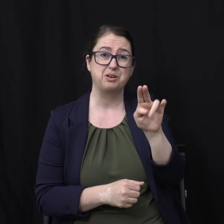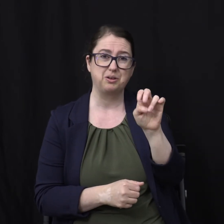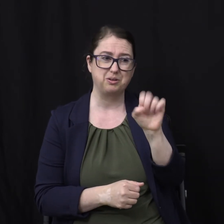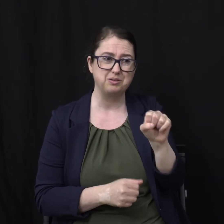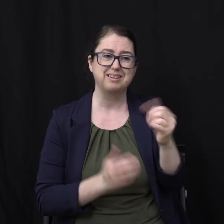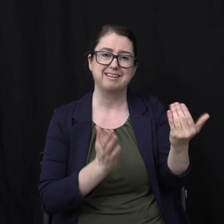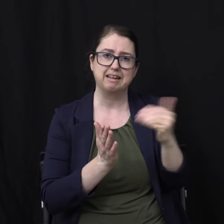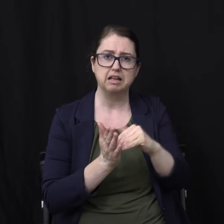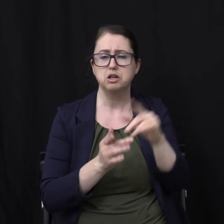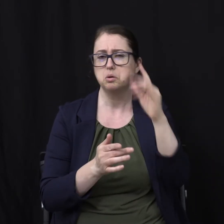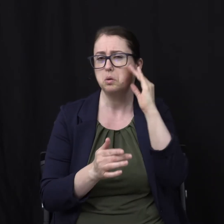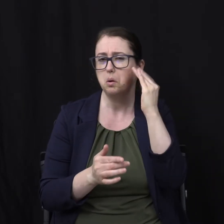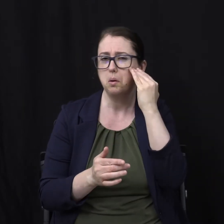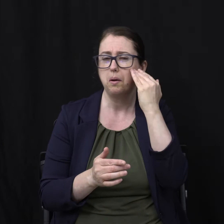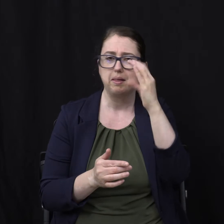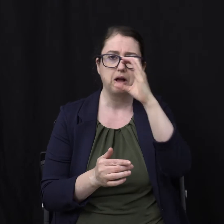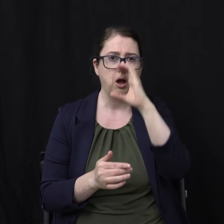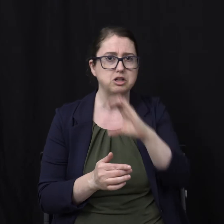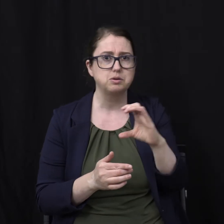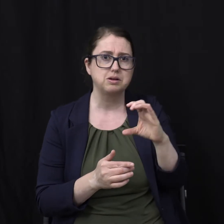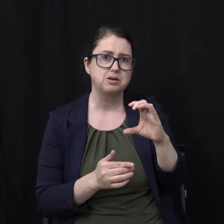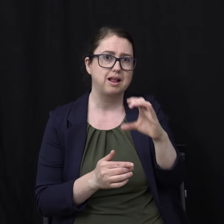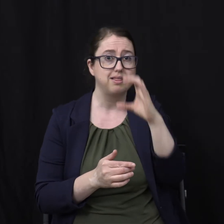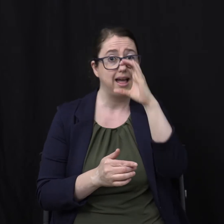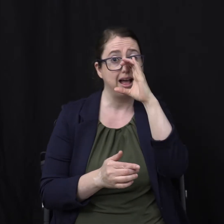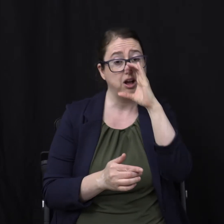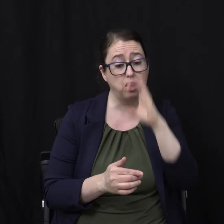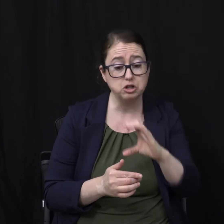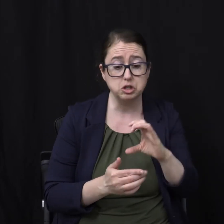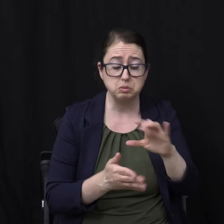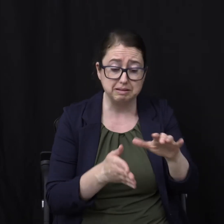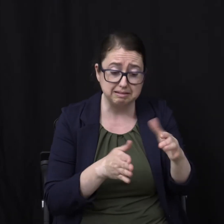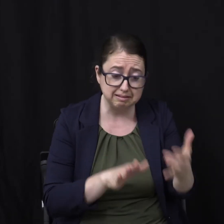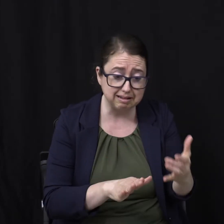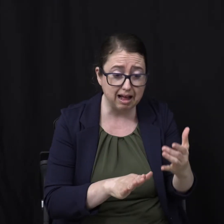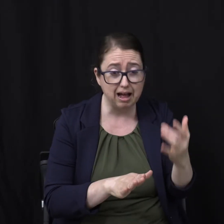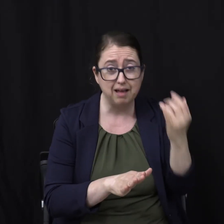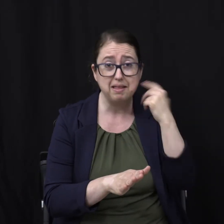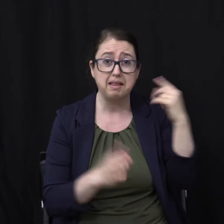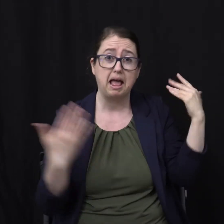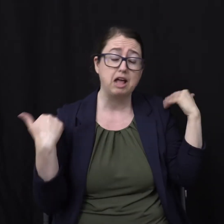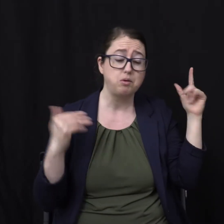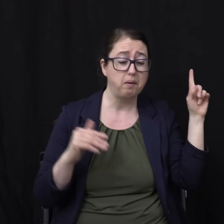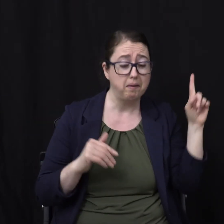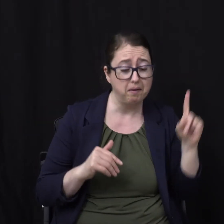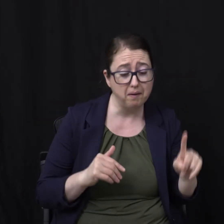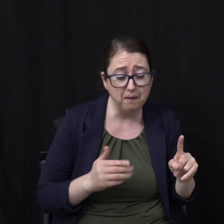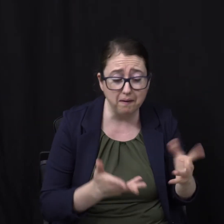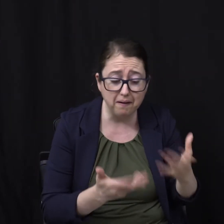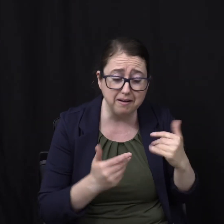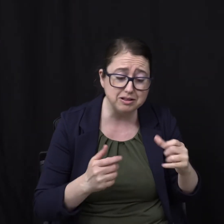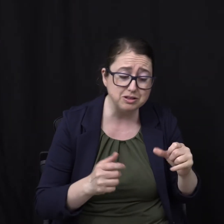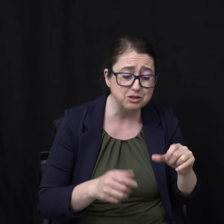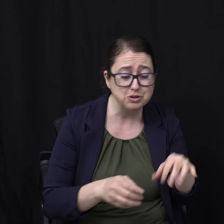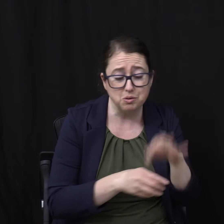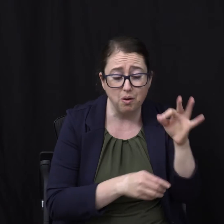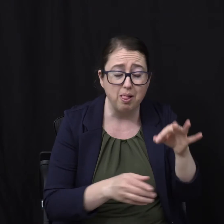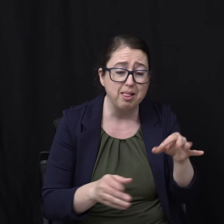You remember The little cartoon Would die And the angel would come And extract the immortal soul And if the little cartoon Was good Then he would go up On a